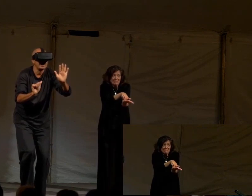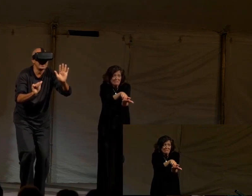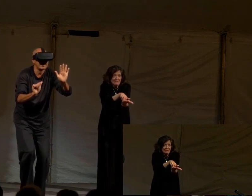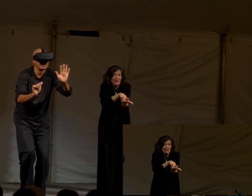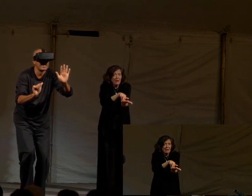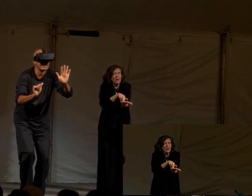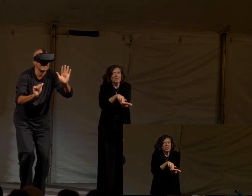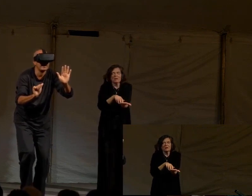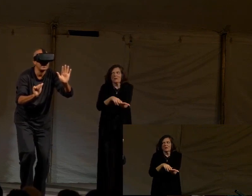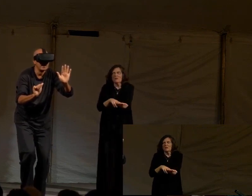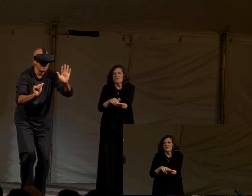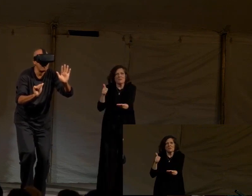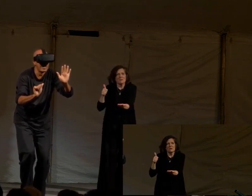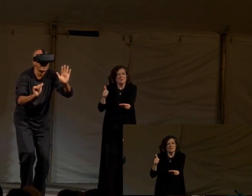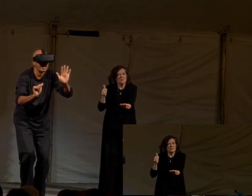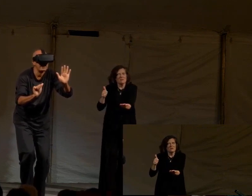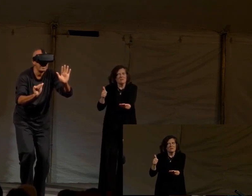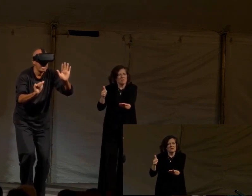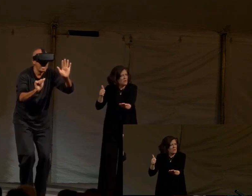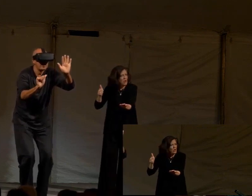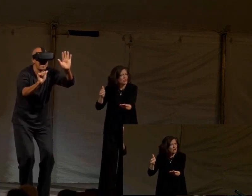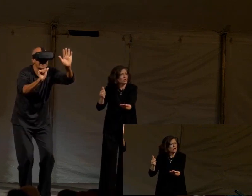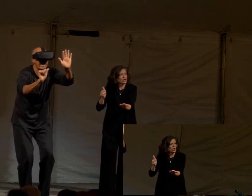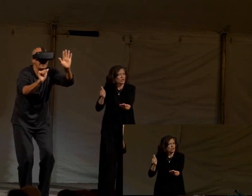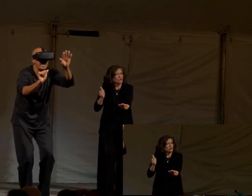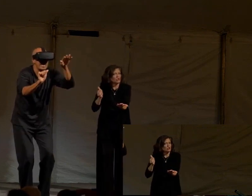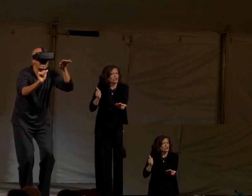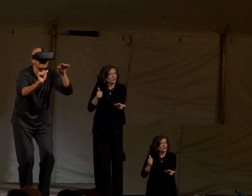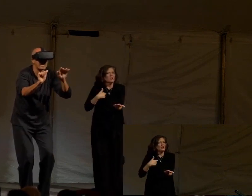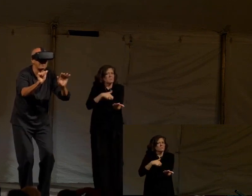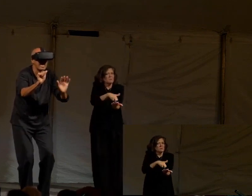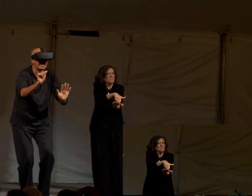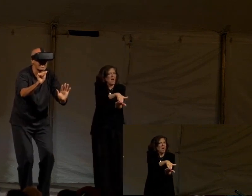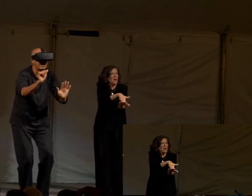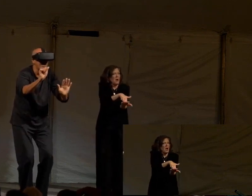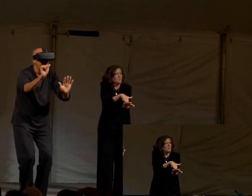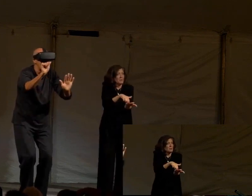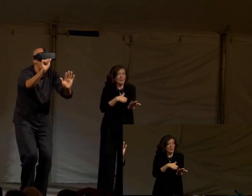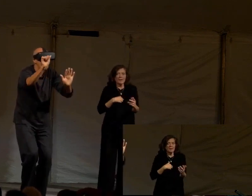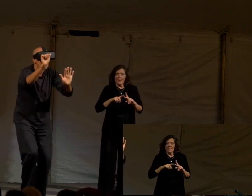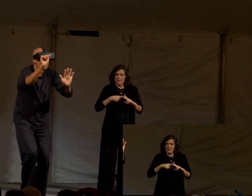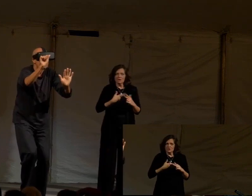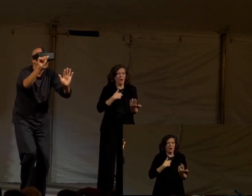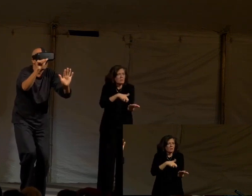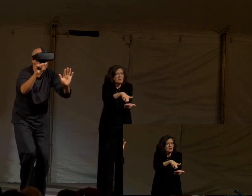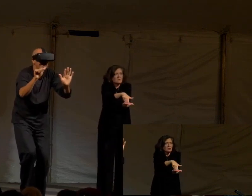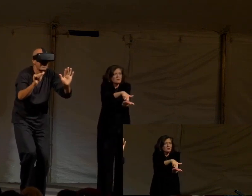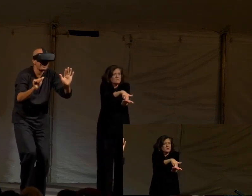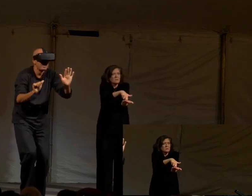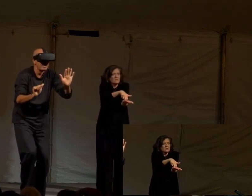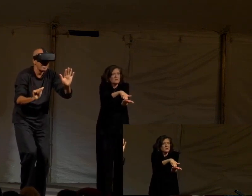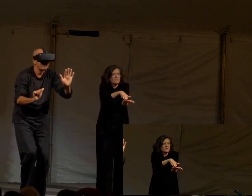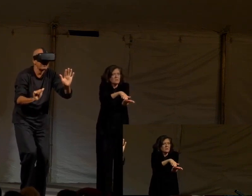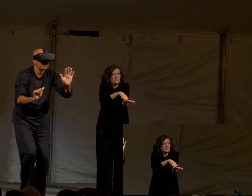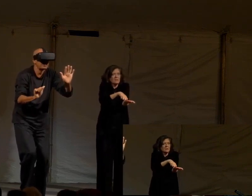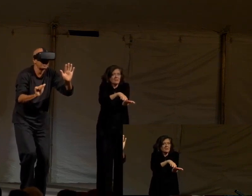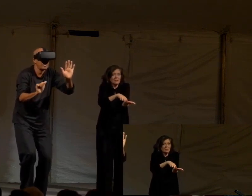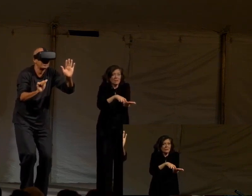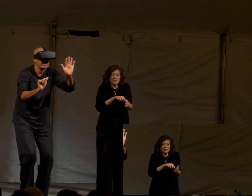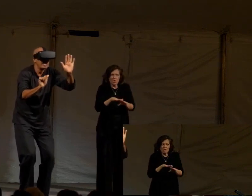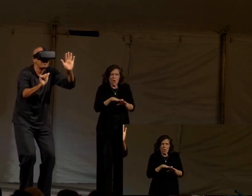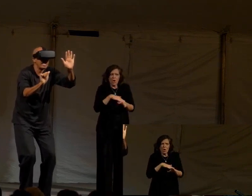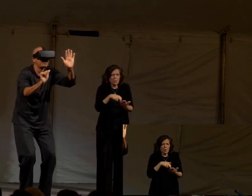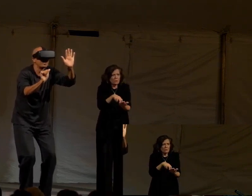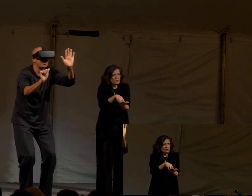that's a good idea I'll back up I'll back up and I stopped backing up and I stopped backing up ever so